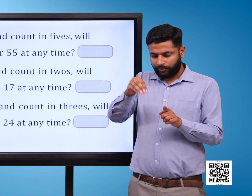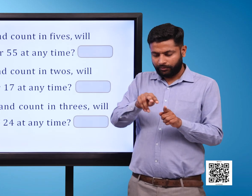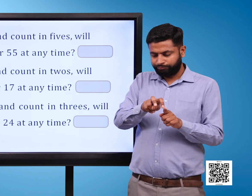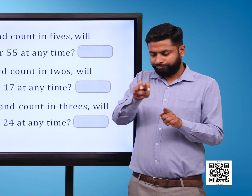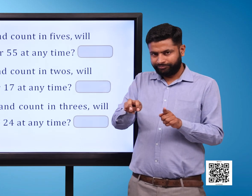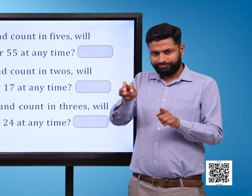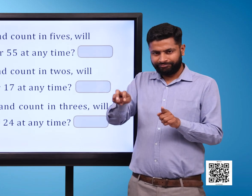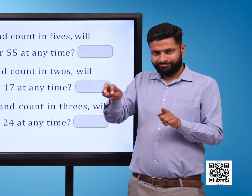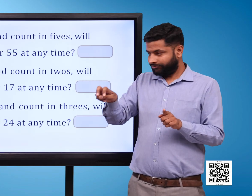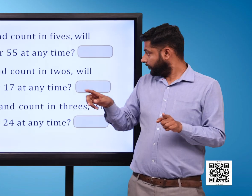Blank